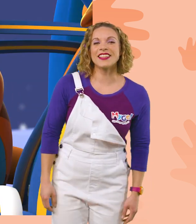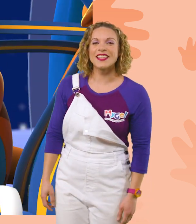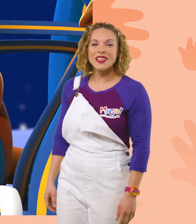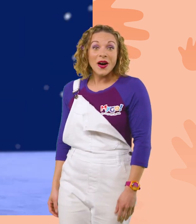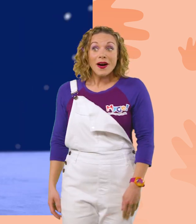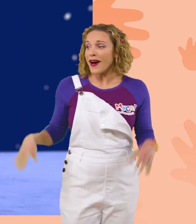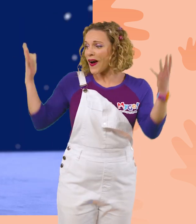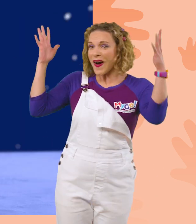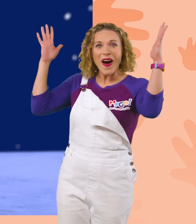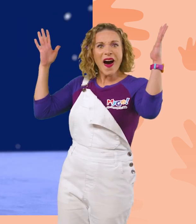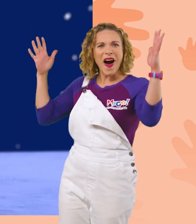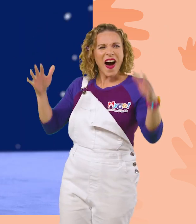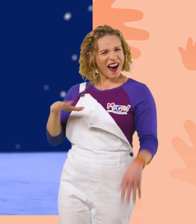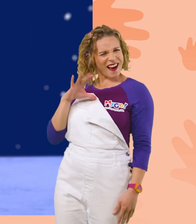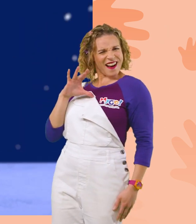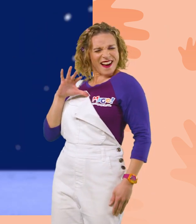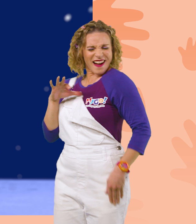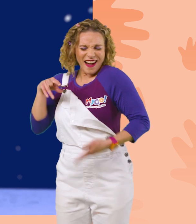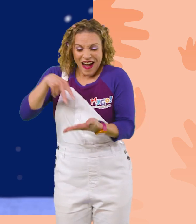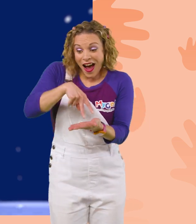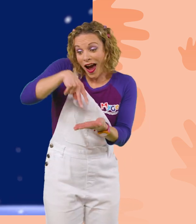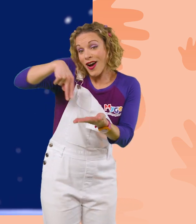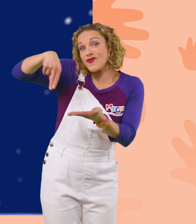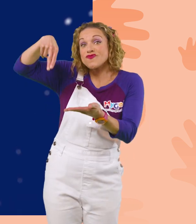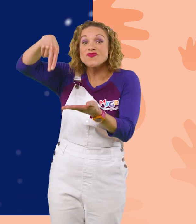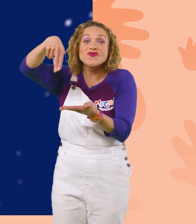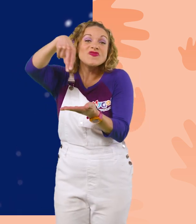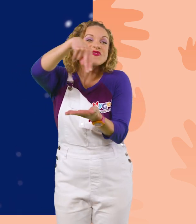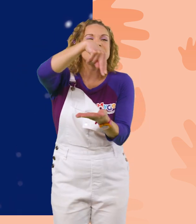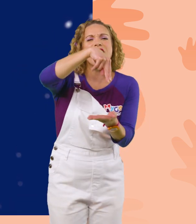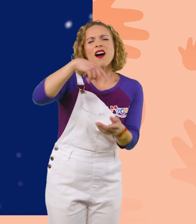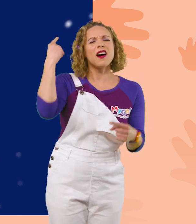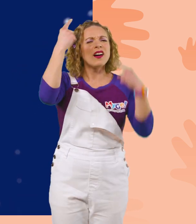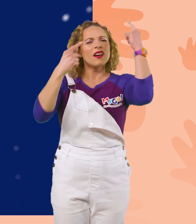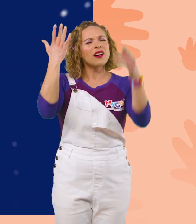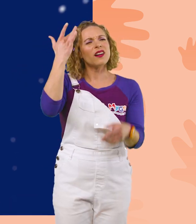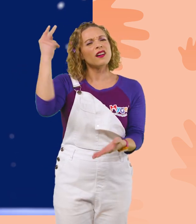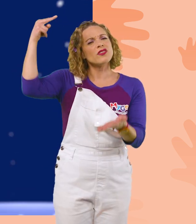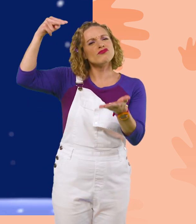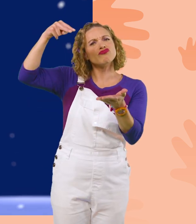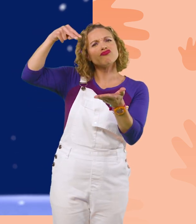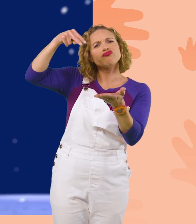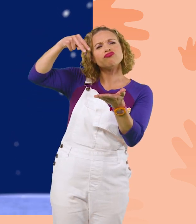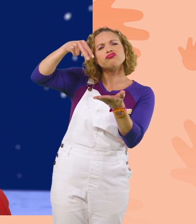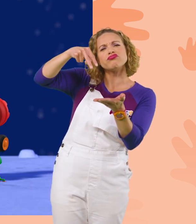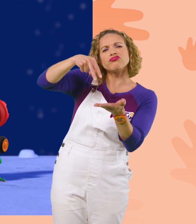Woo-hoo! It's amazing that we're staying up here this long! Why does it take so long to float down?